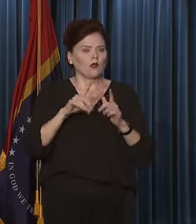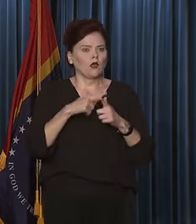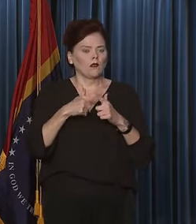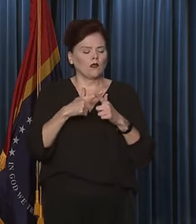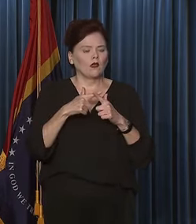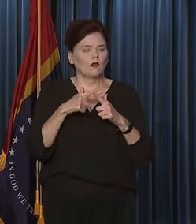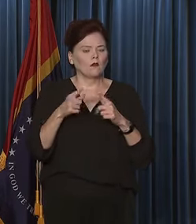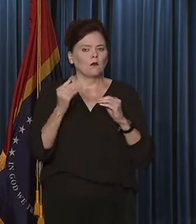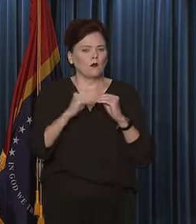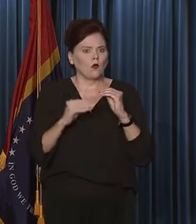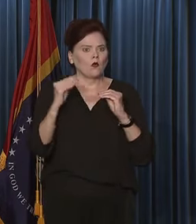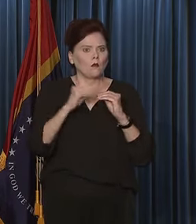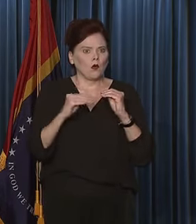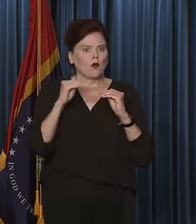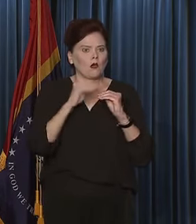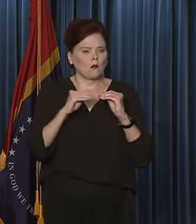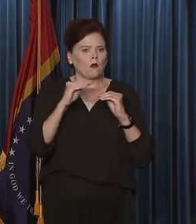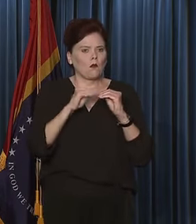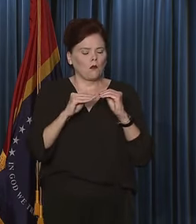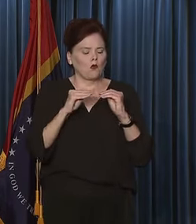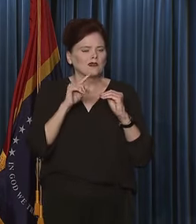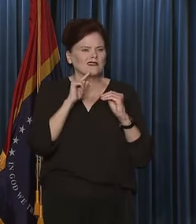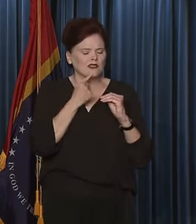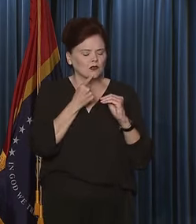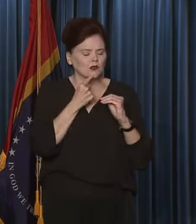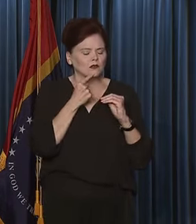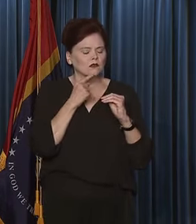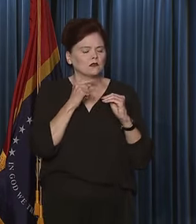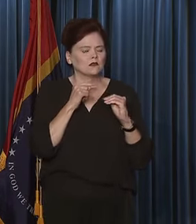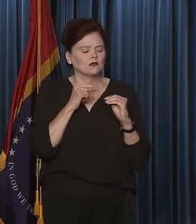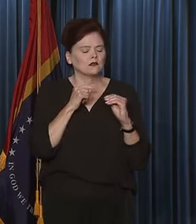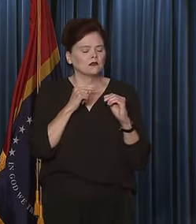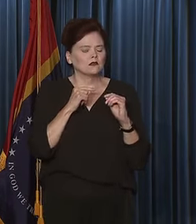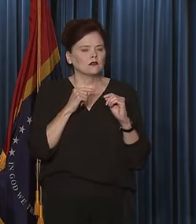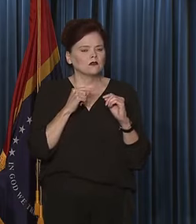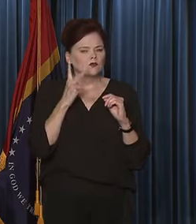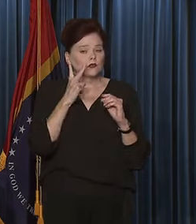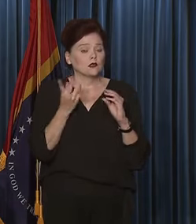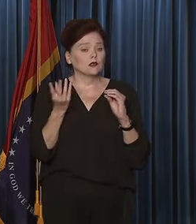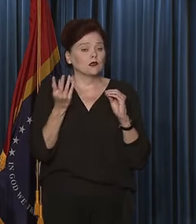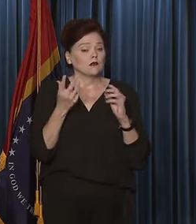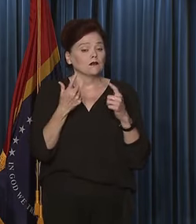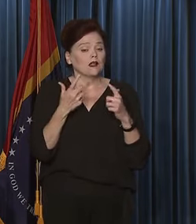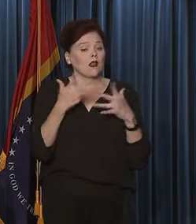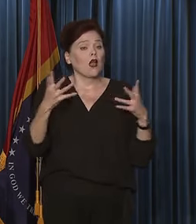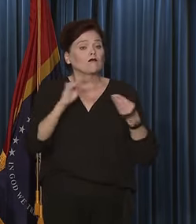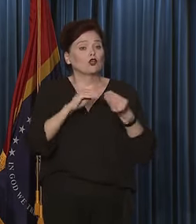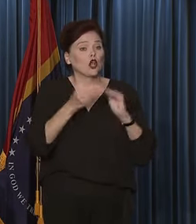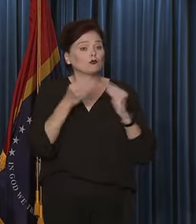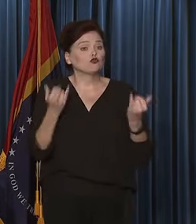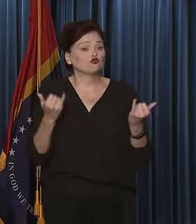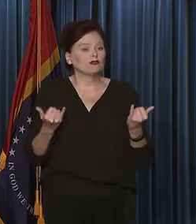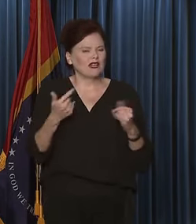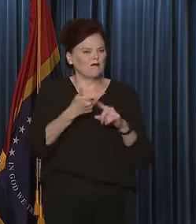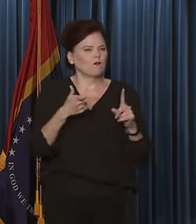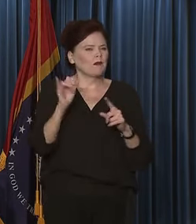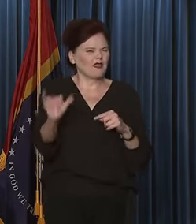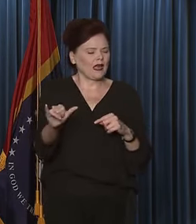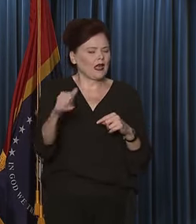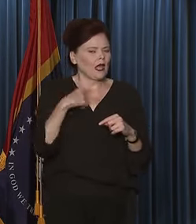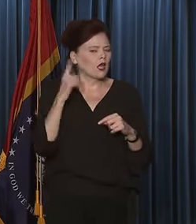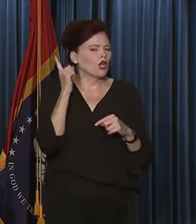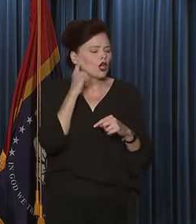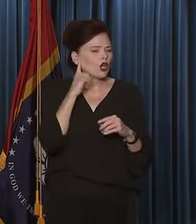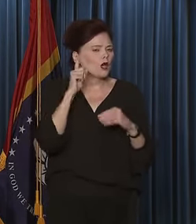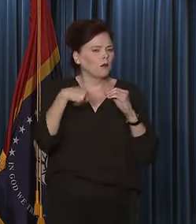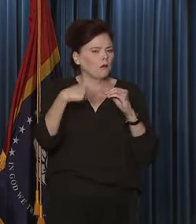more and more urgent. And so I think you're seeing a good many of our numbers today are that because I hear